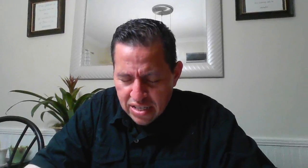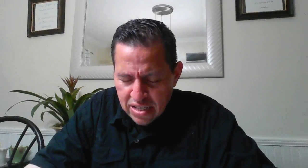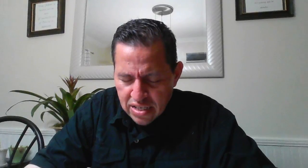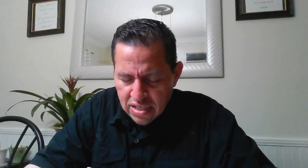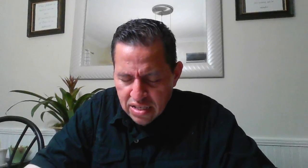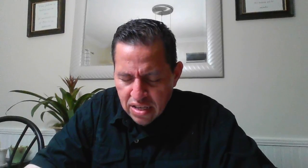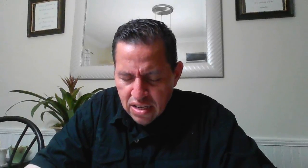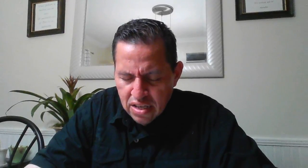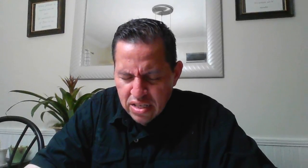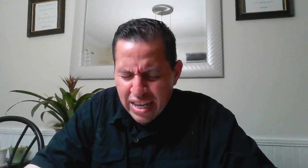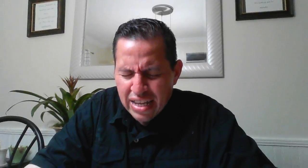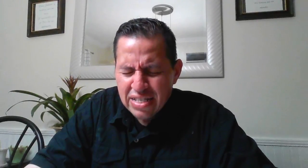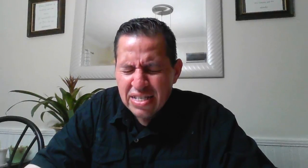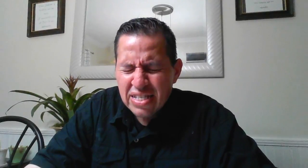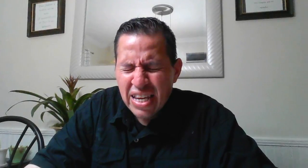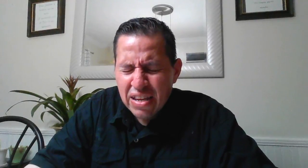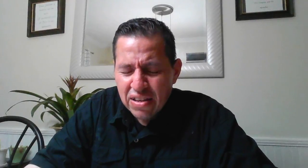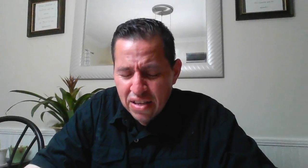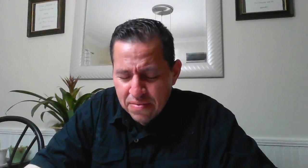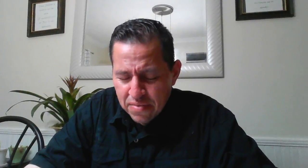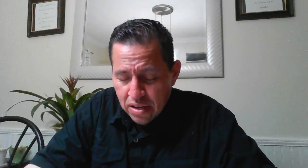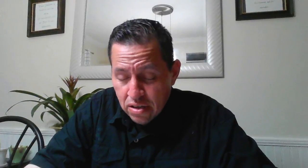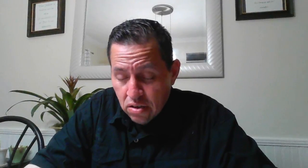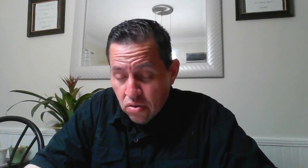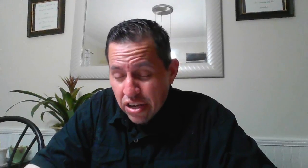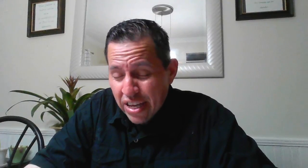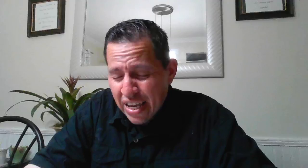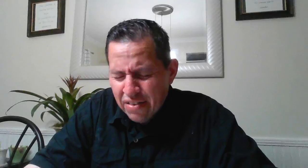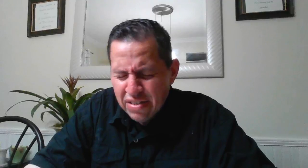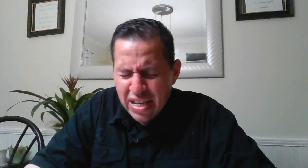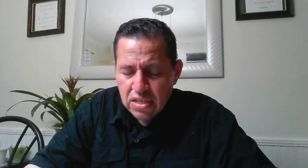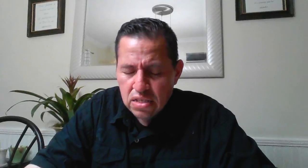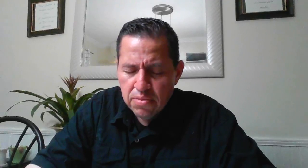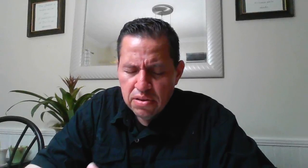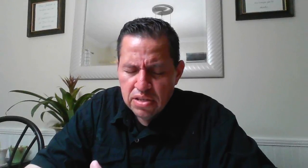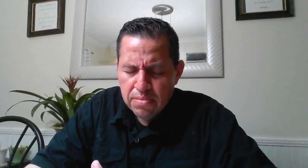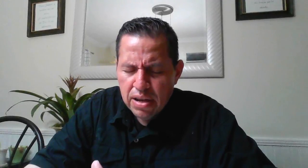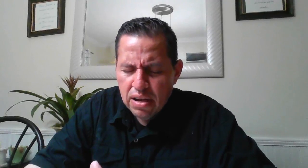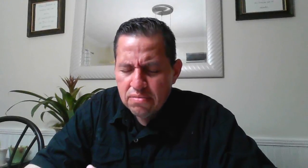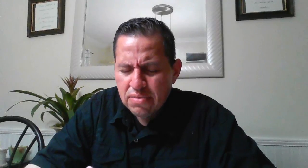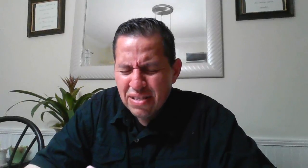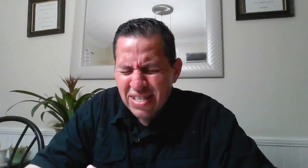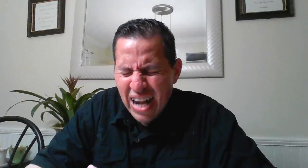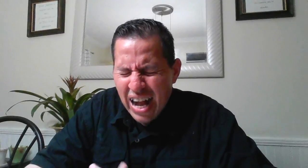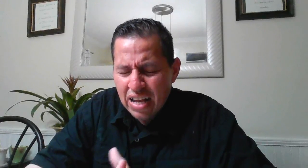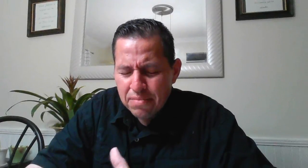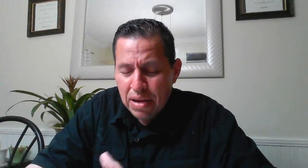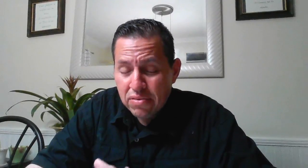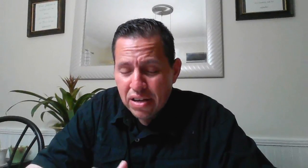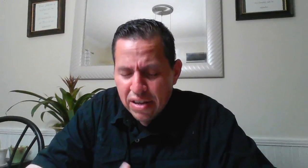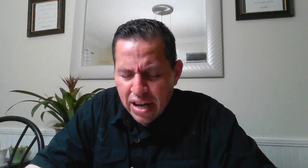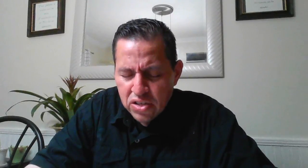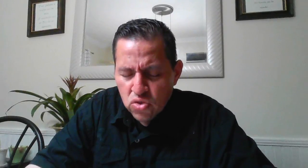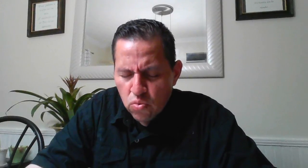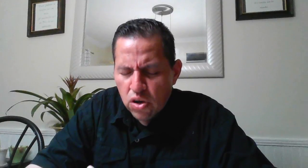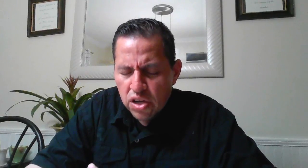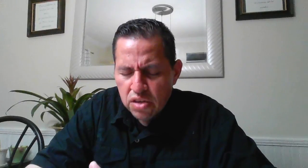they can see or hear testimonies about god about christ working